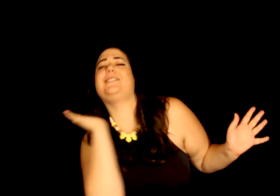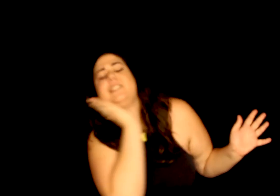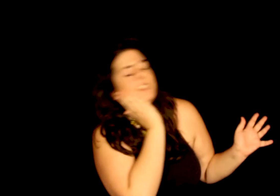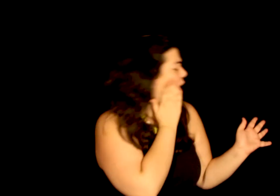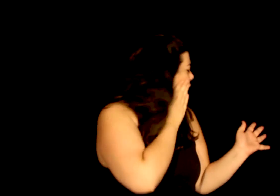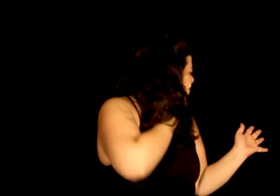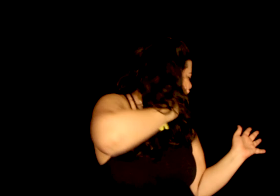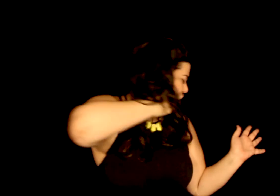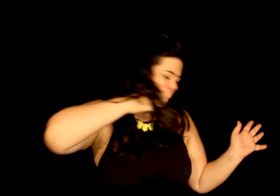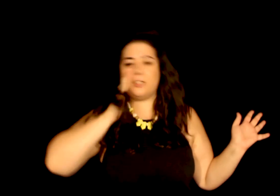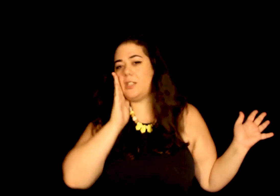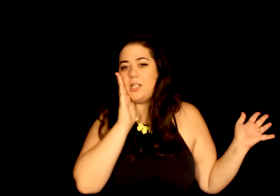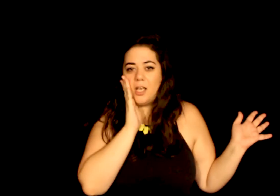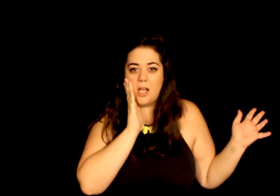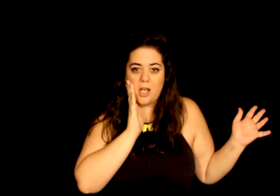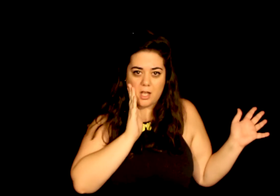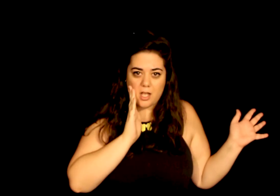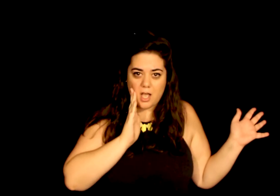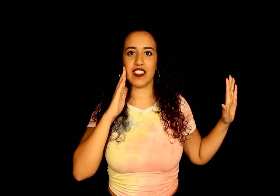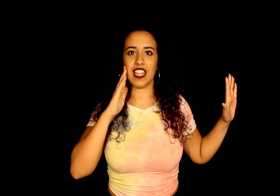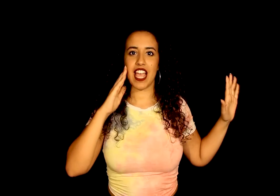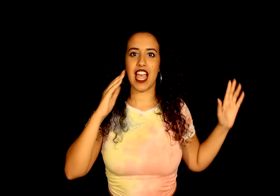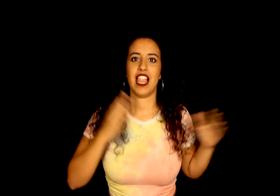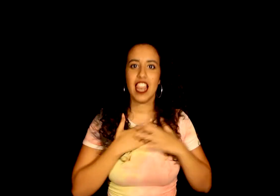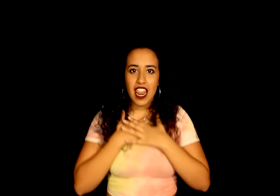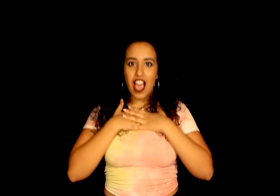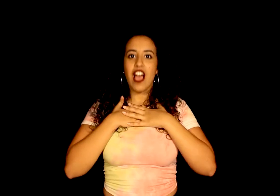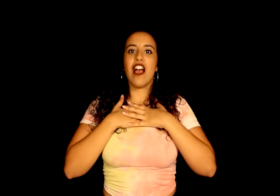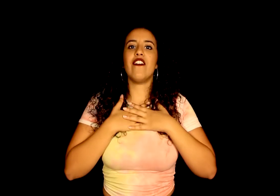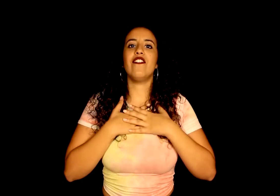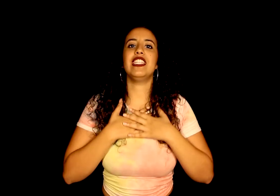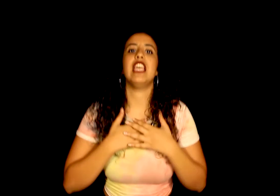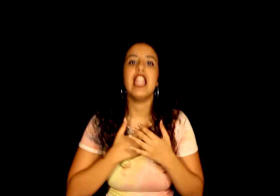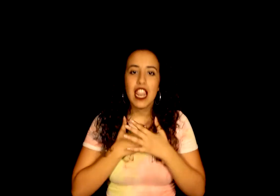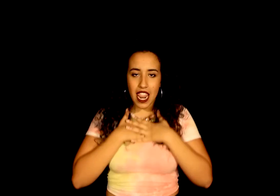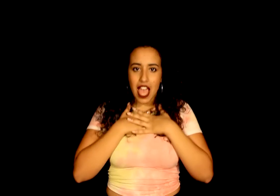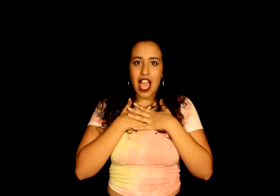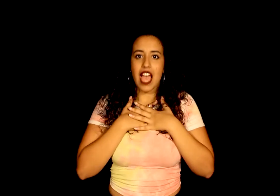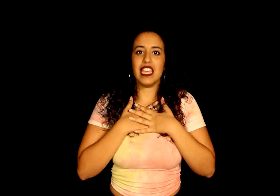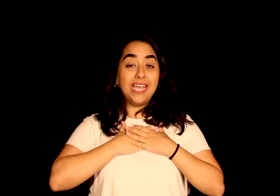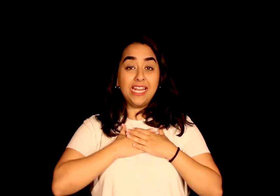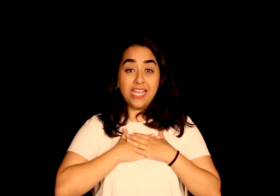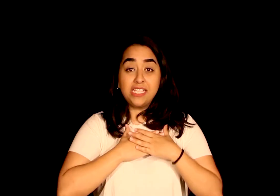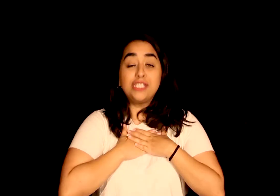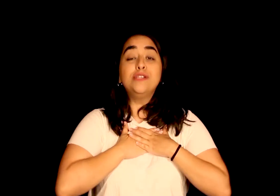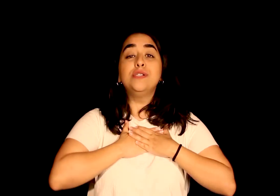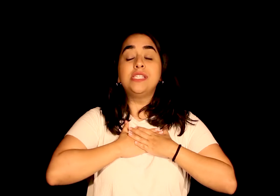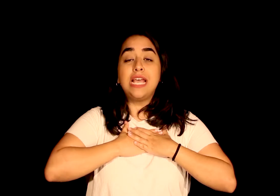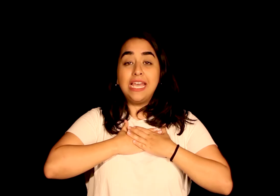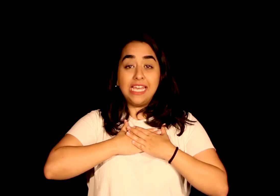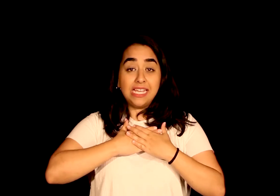four Each other They